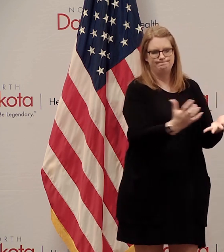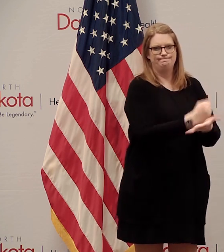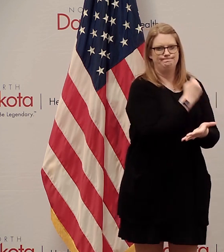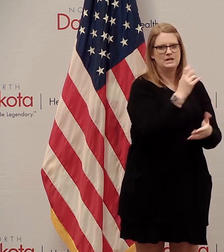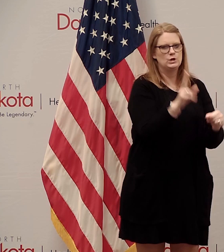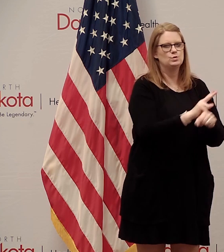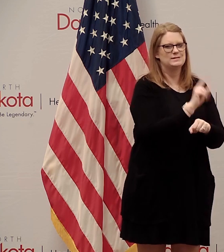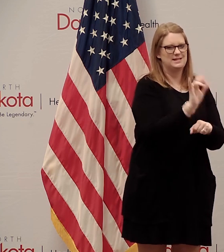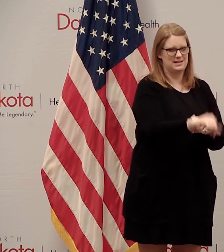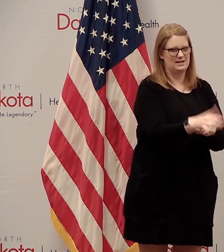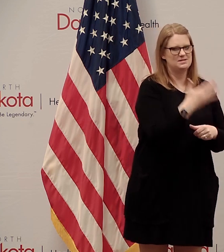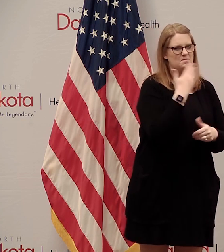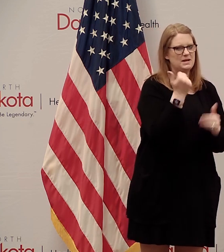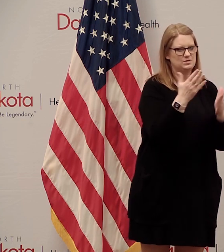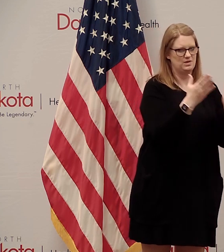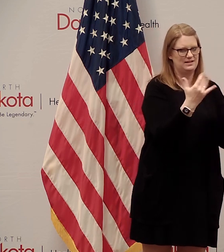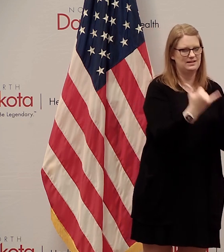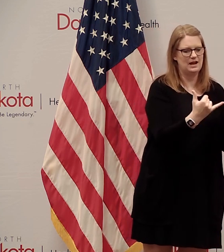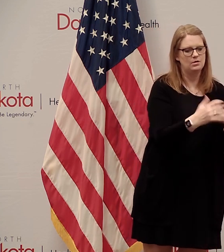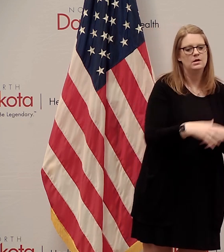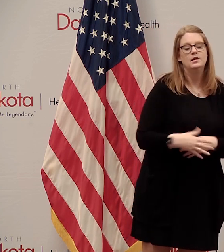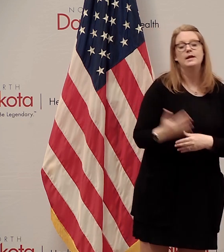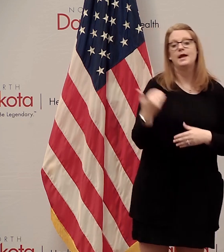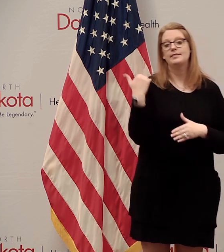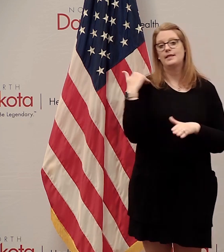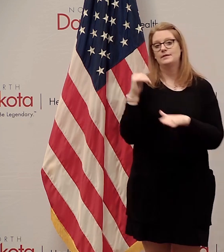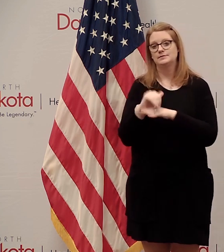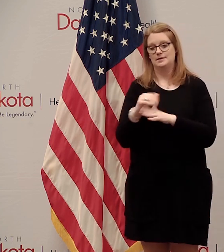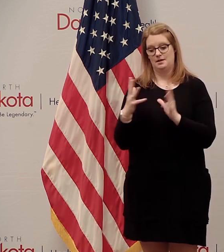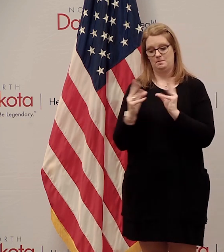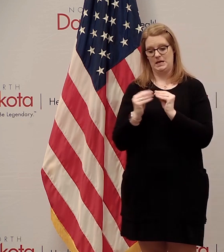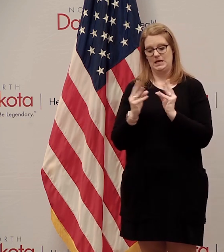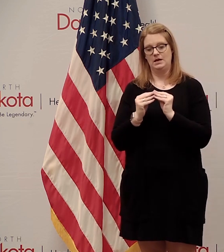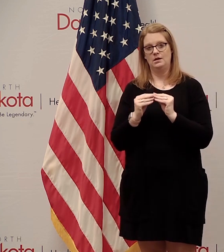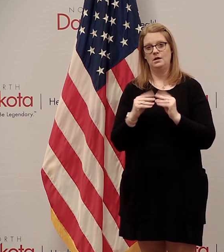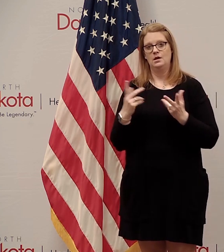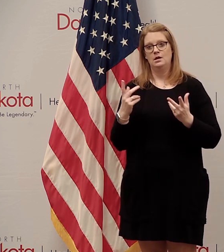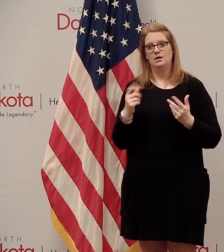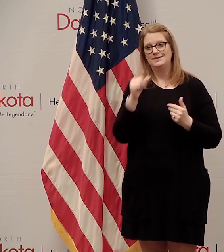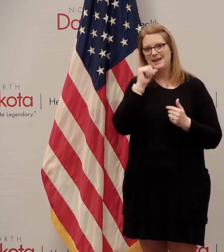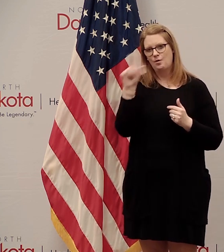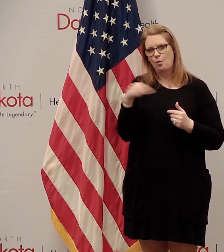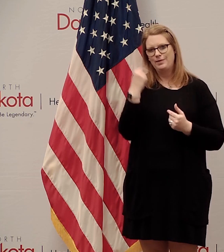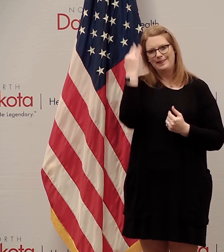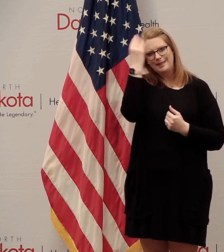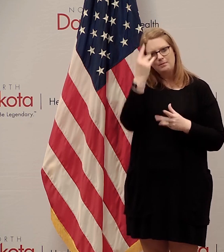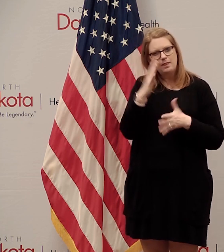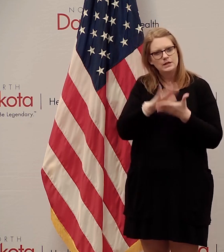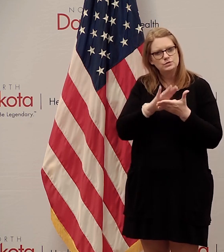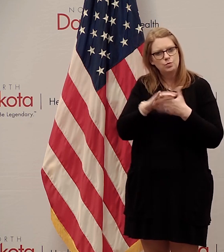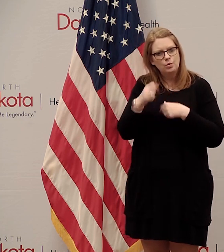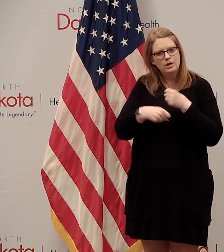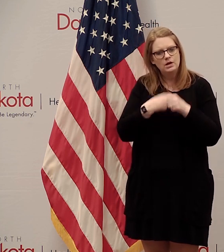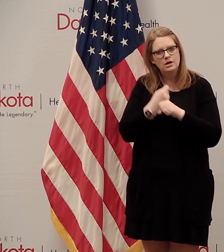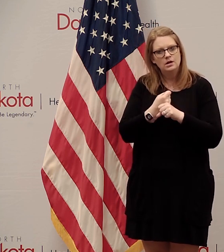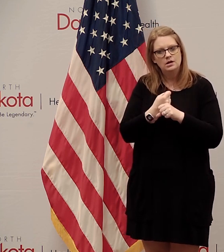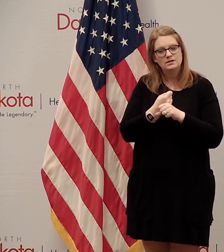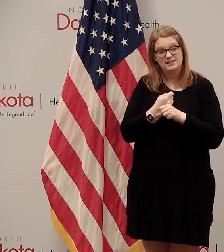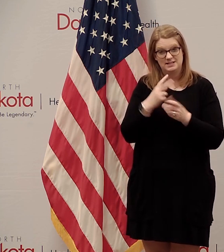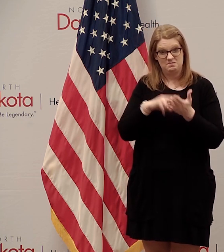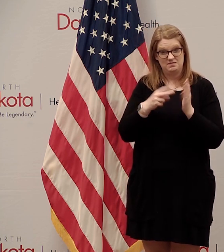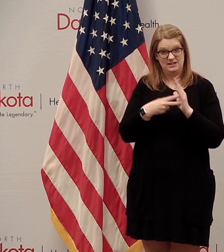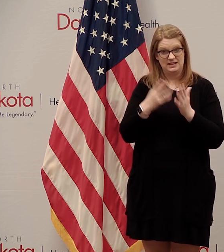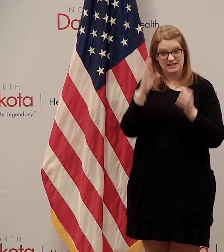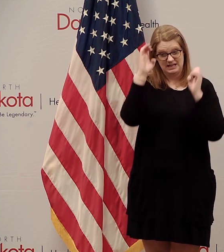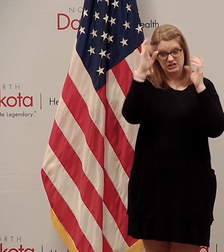now we'll also in the meeting last night not just thinking about the school year because education doesn't stop there many of our